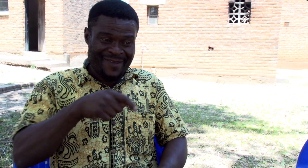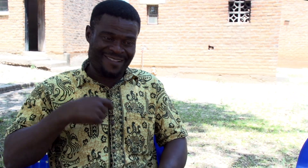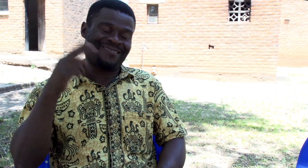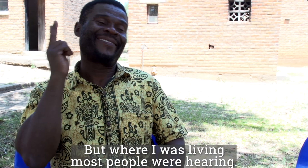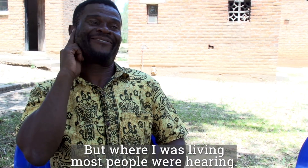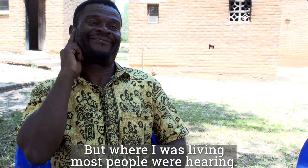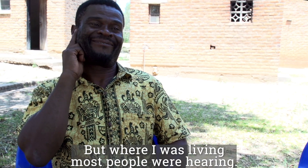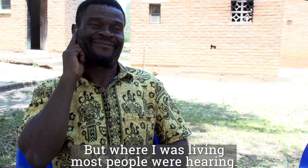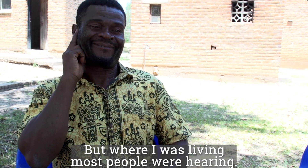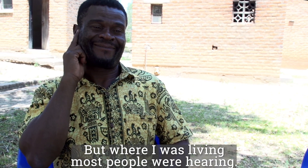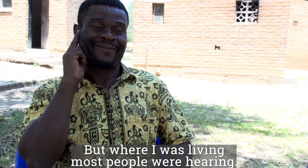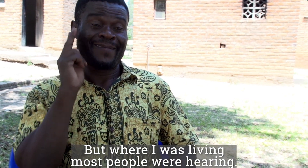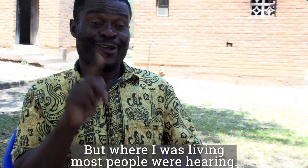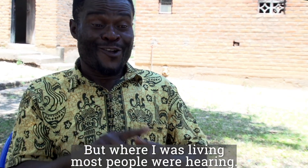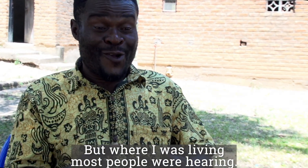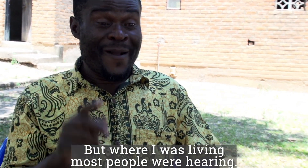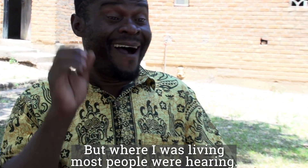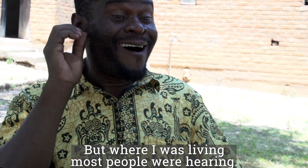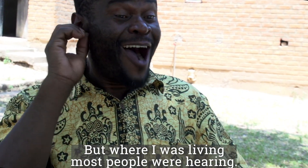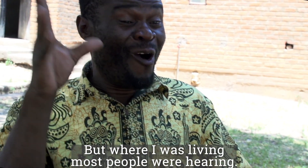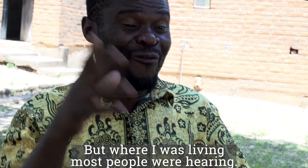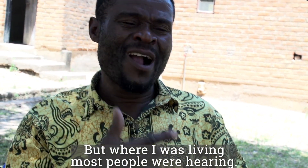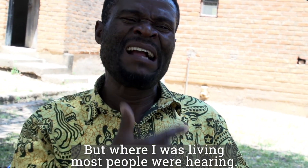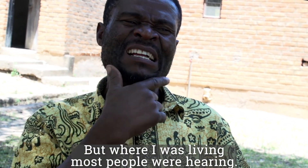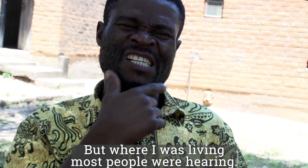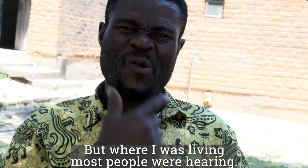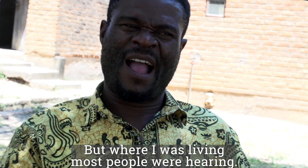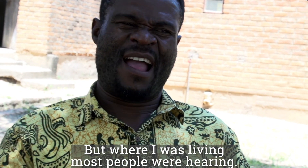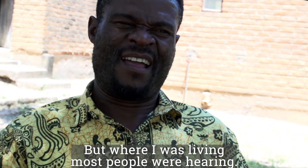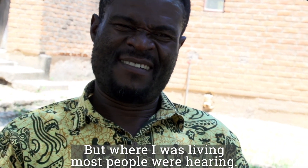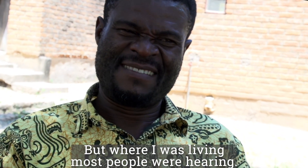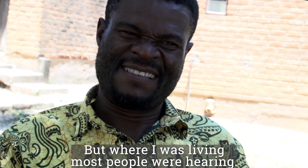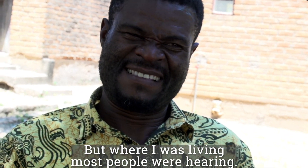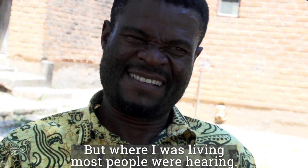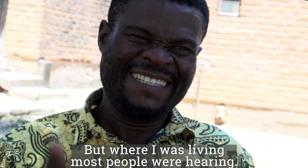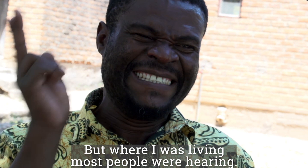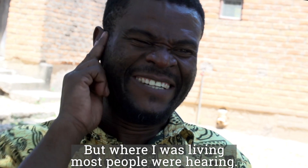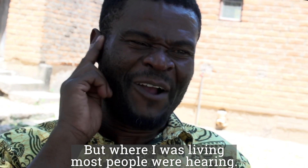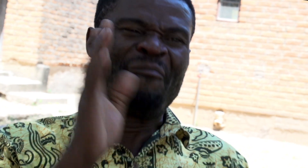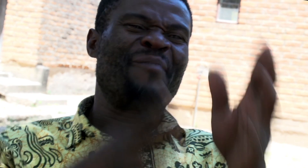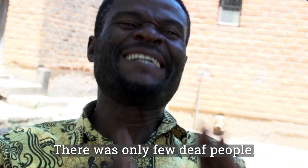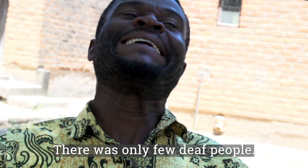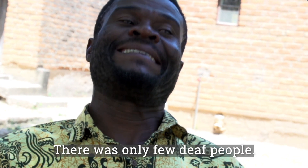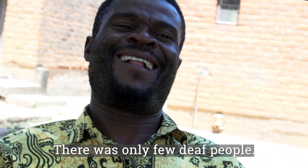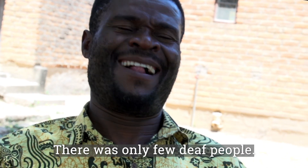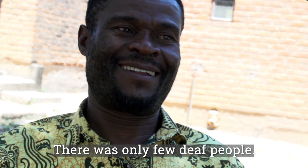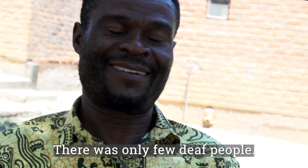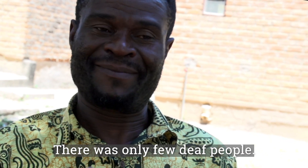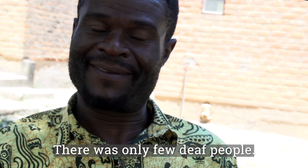But then from the area I was living There are so many people who are hearing. We are only a few